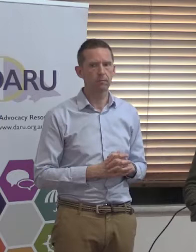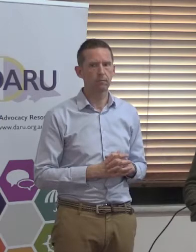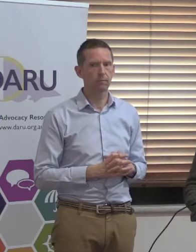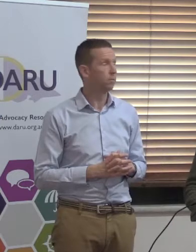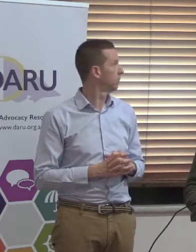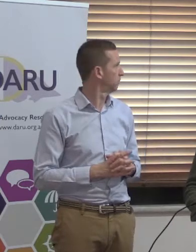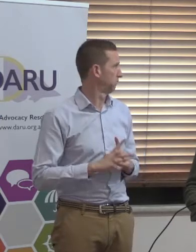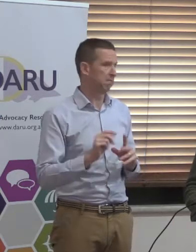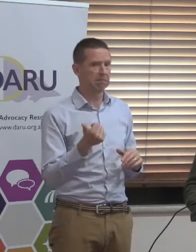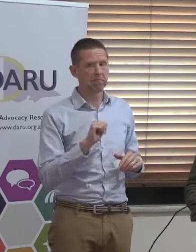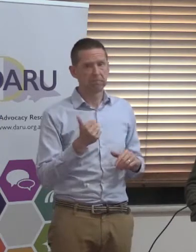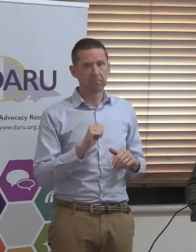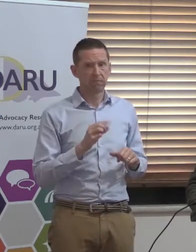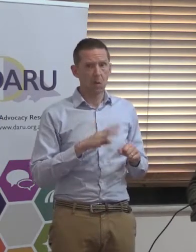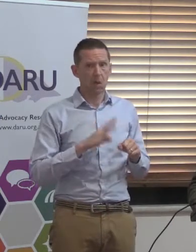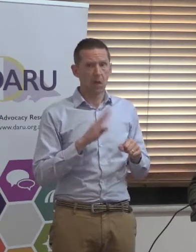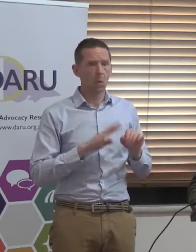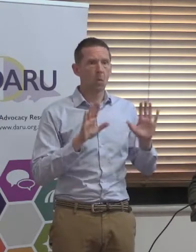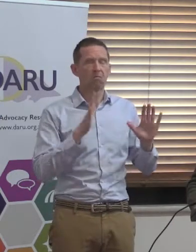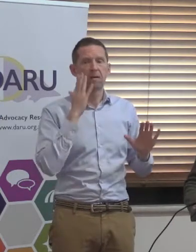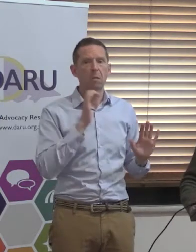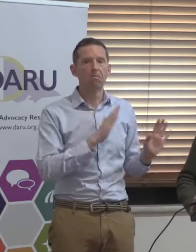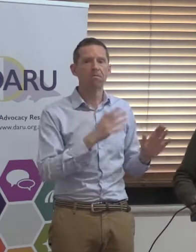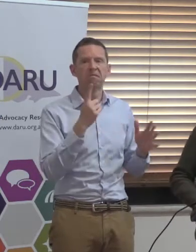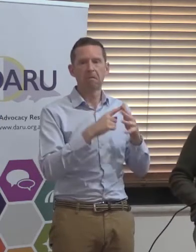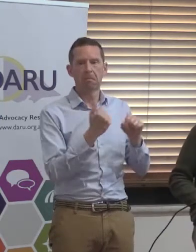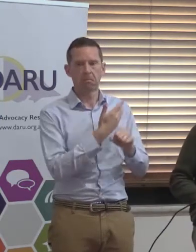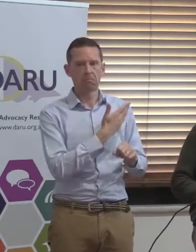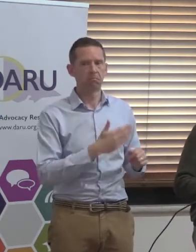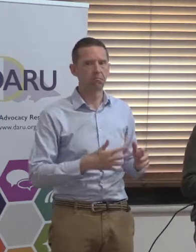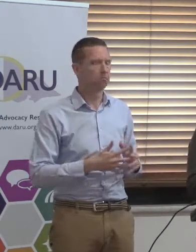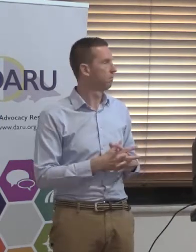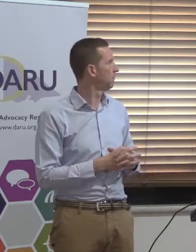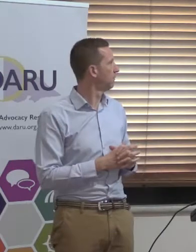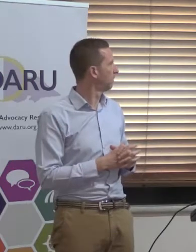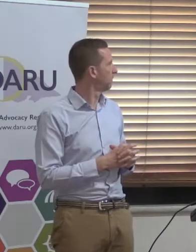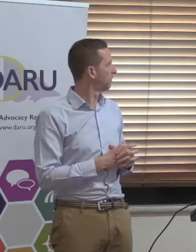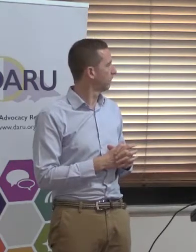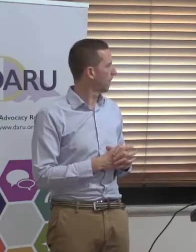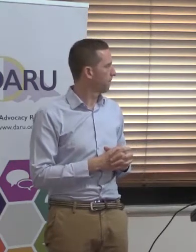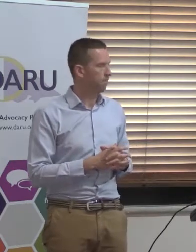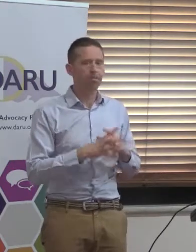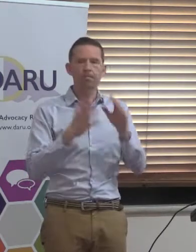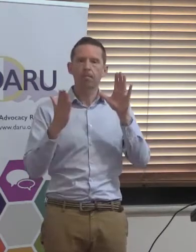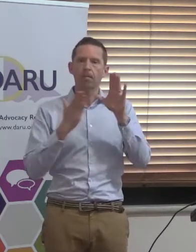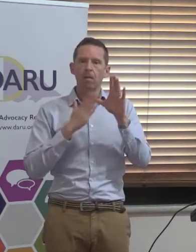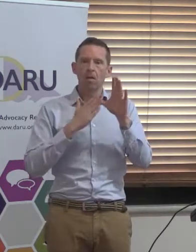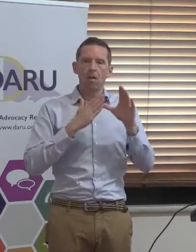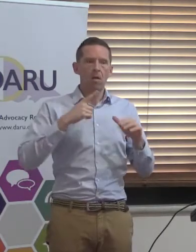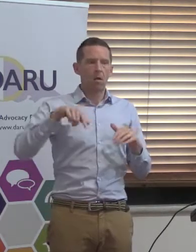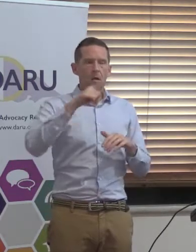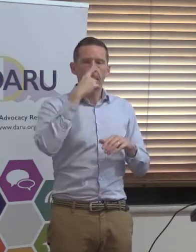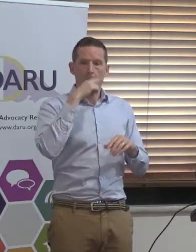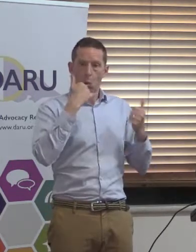Wow. Anyway, so there's a piece of guidance. Yeah, so it depends entirely on people actually using it. There's